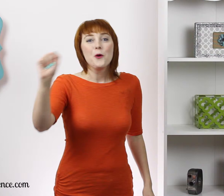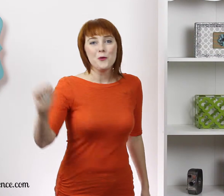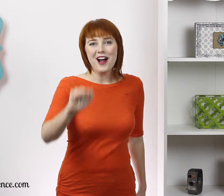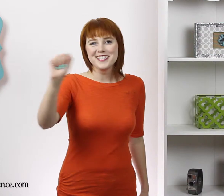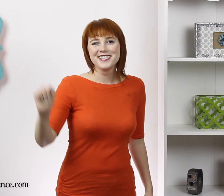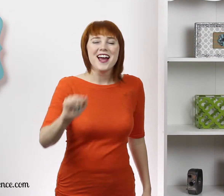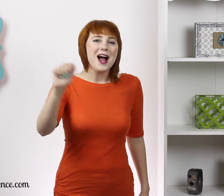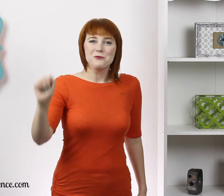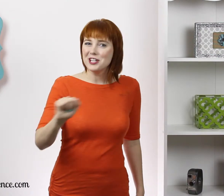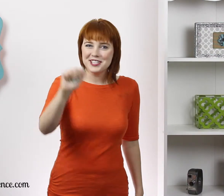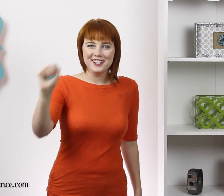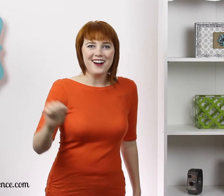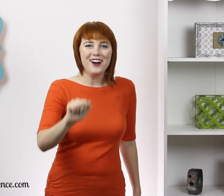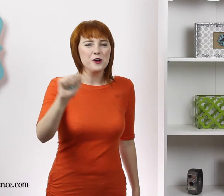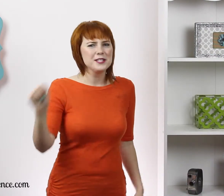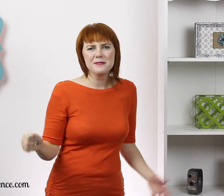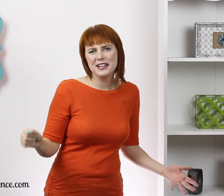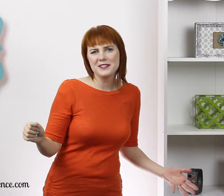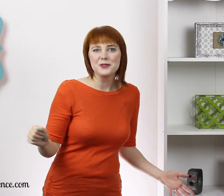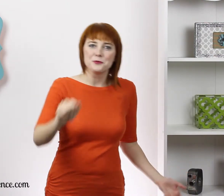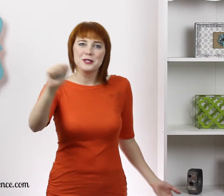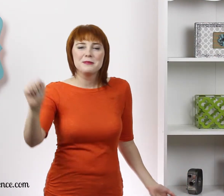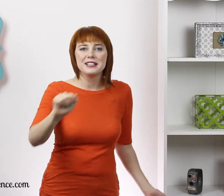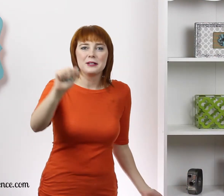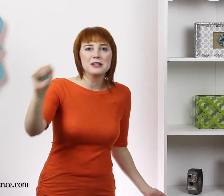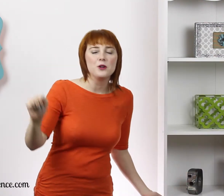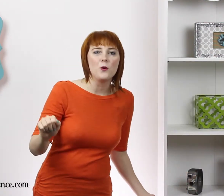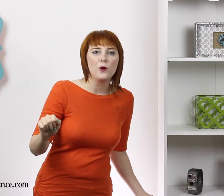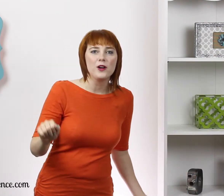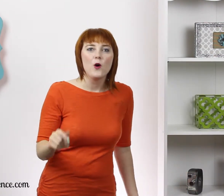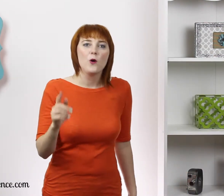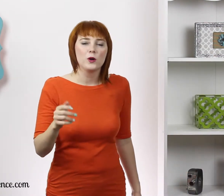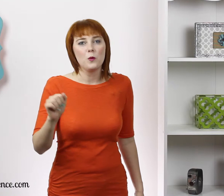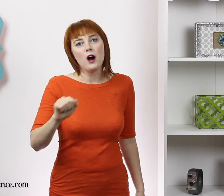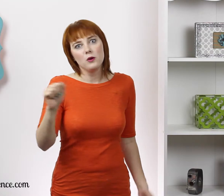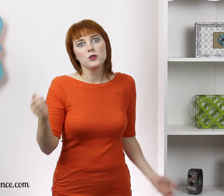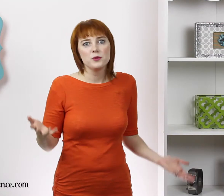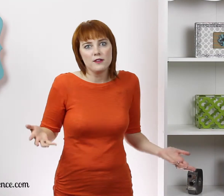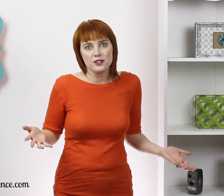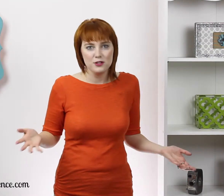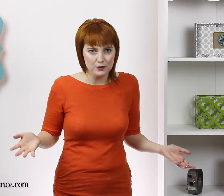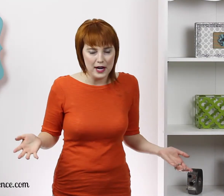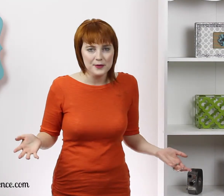Wash. I'm washing the car or something else that's really big like a big toy or a wall which we often do, right?